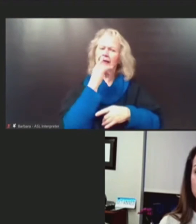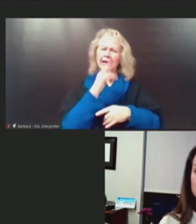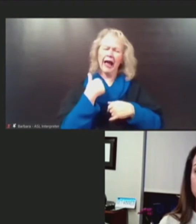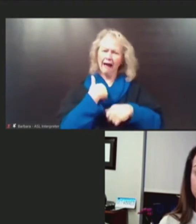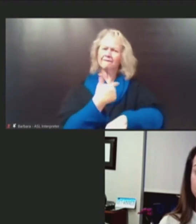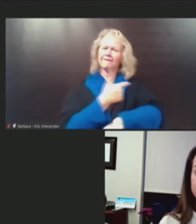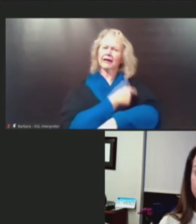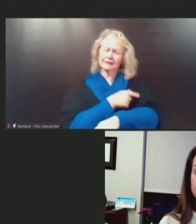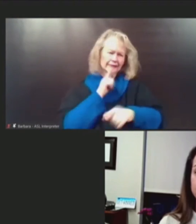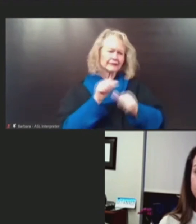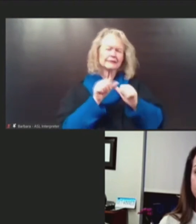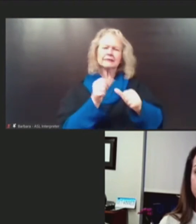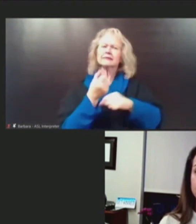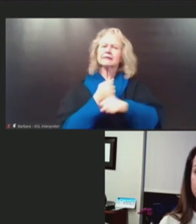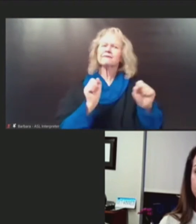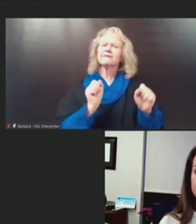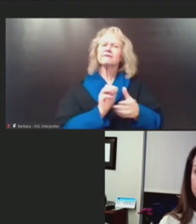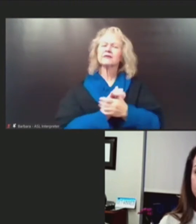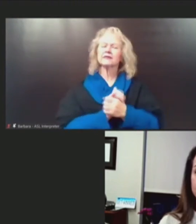safe.